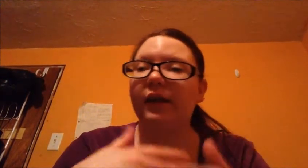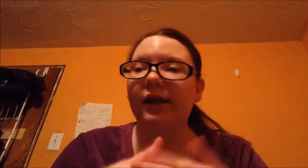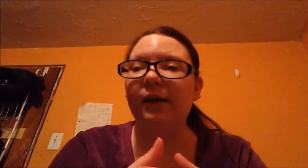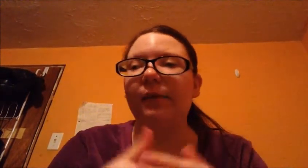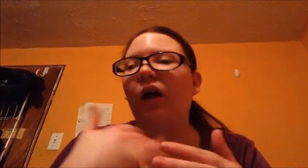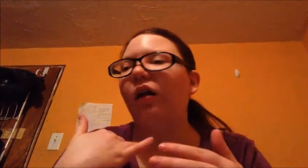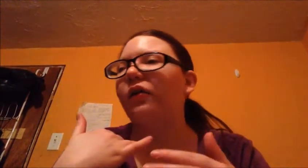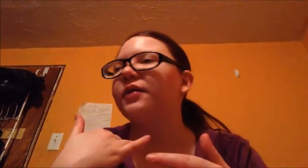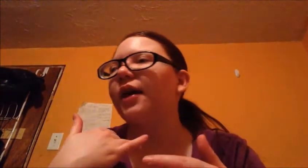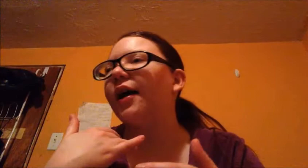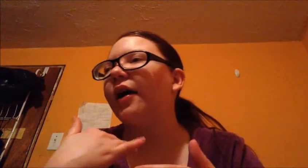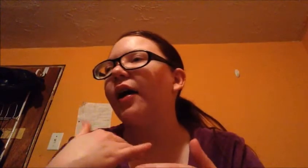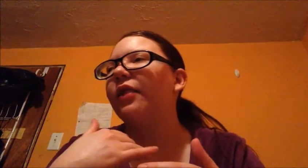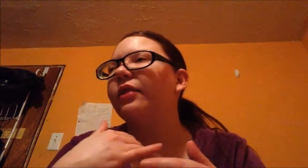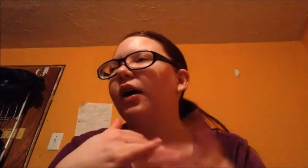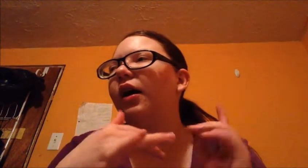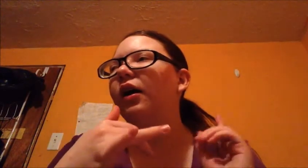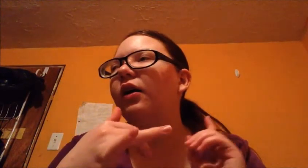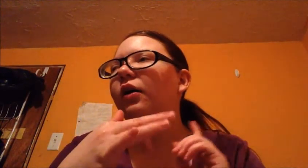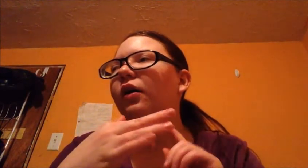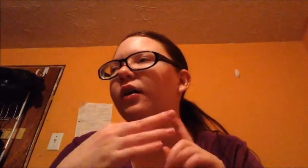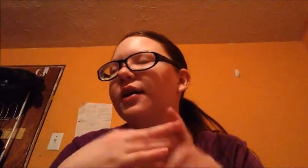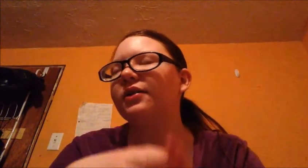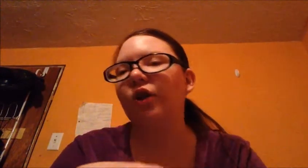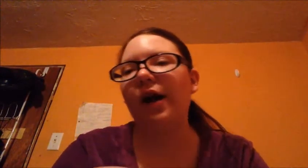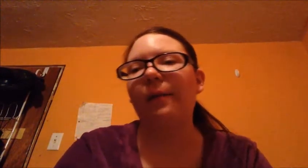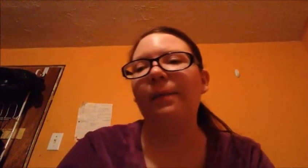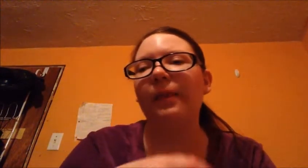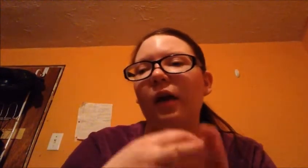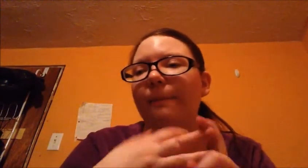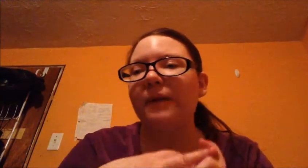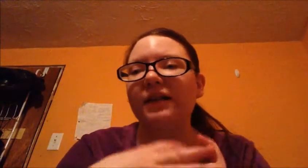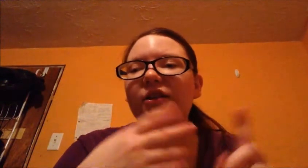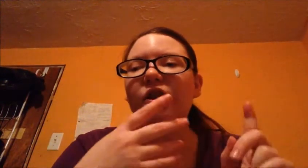the emails. And the Instagram messages.